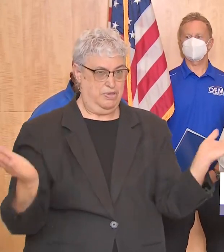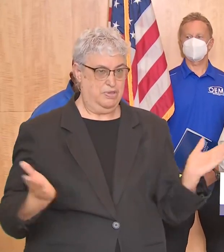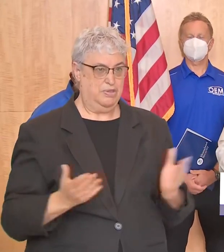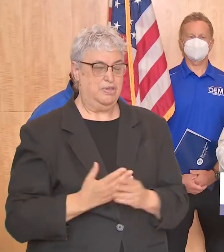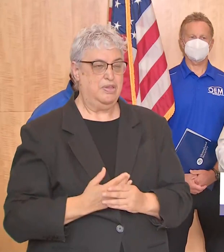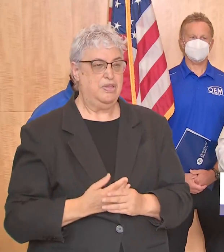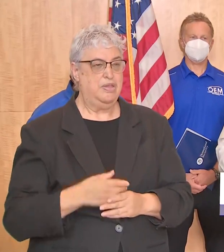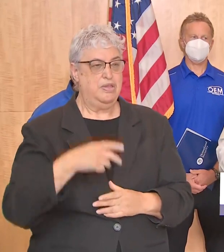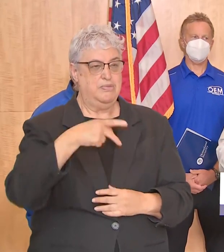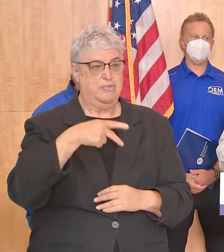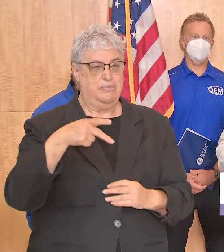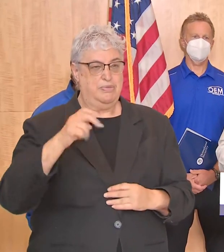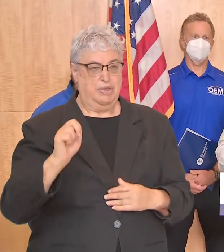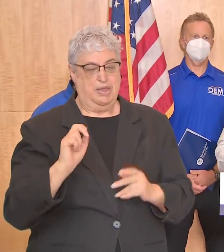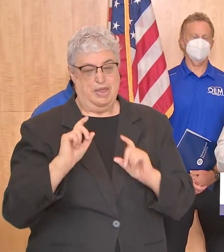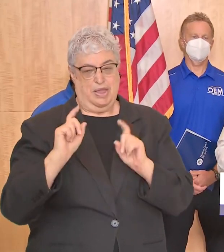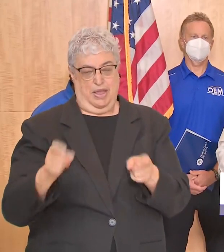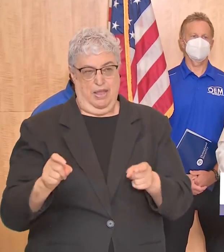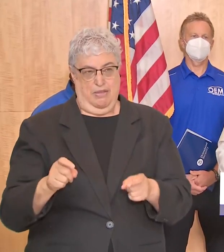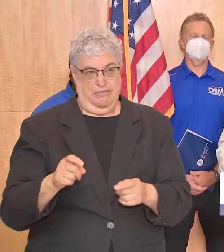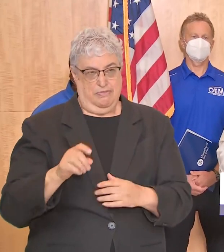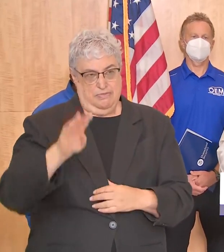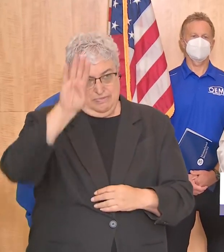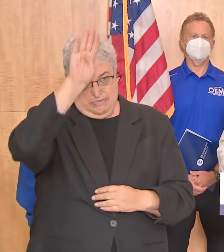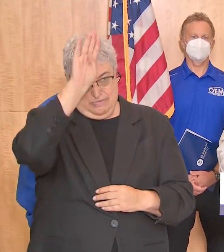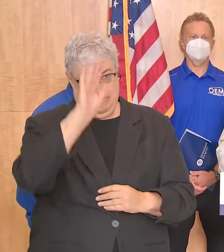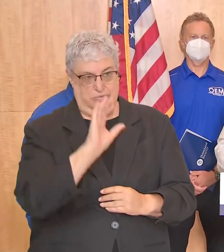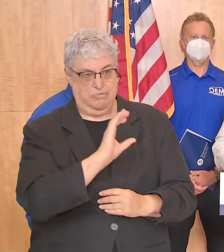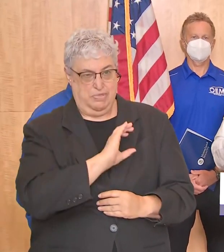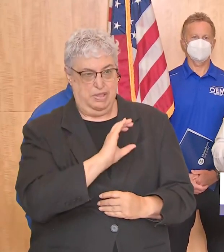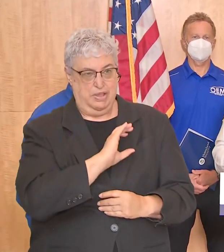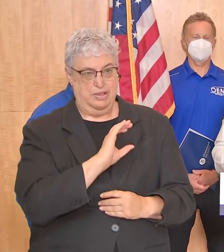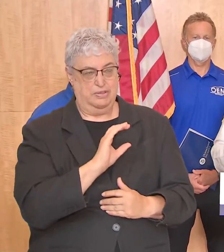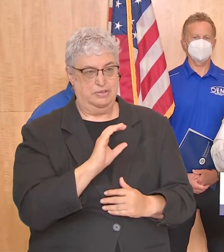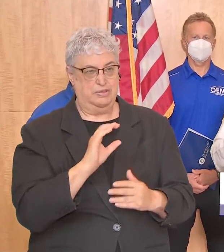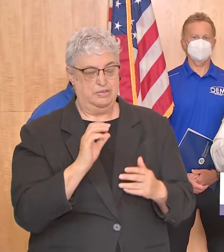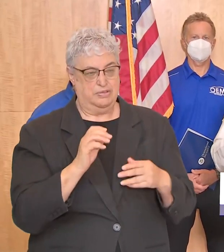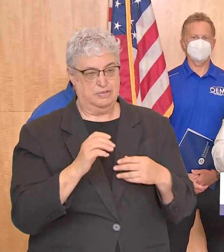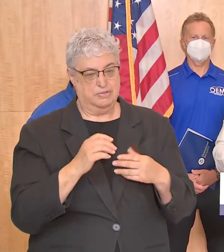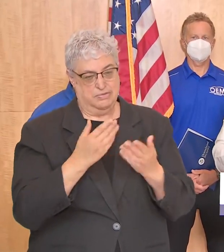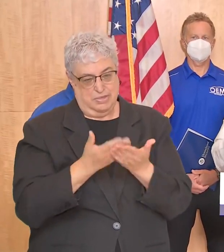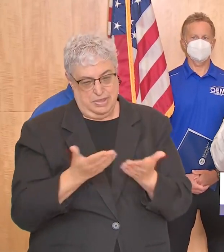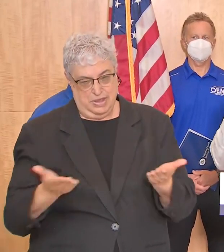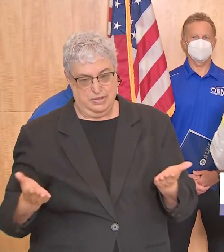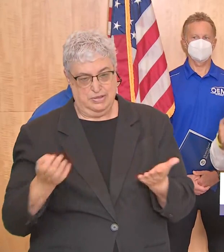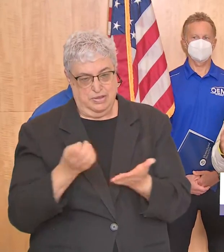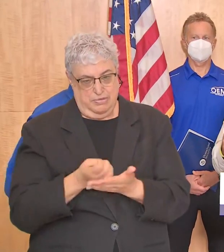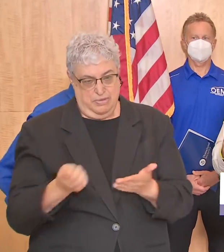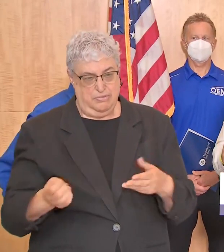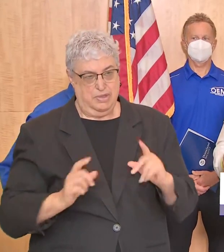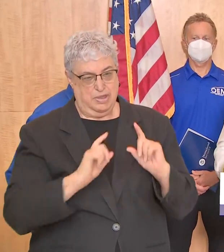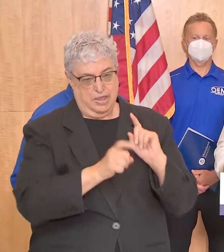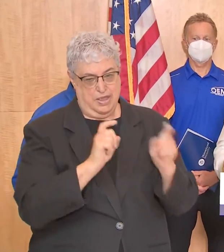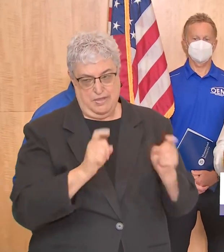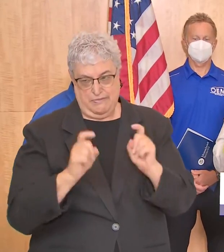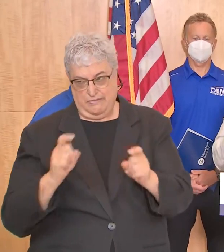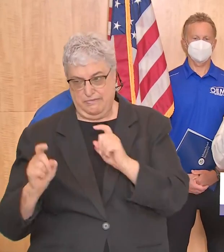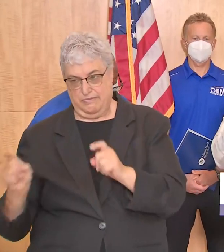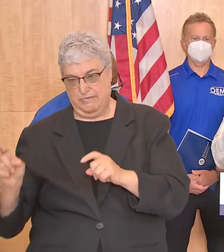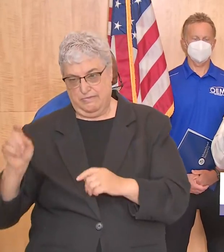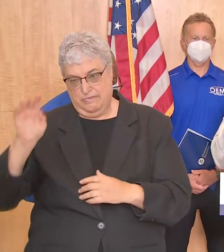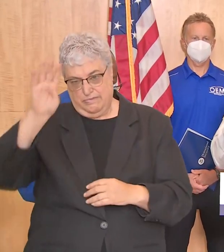are issuing ppe to be able to function in this uh coven 19 environment supplies and equipment have been deployed to the fire stations